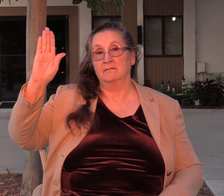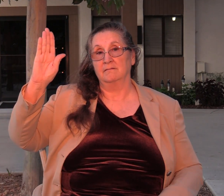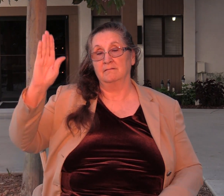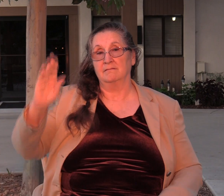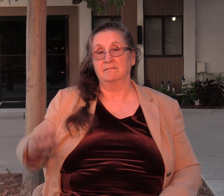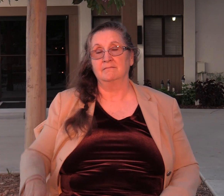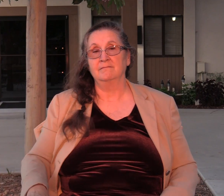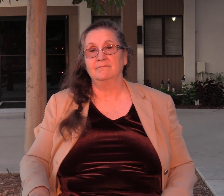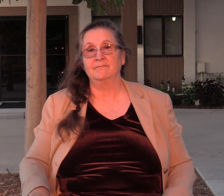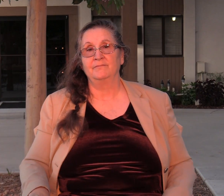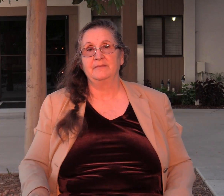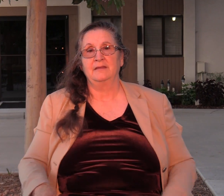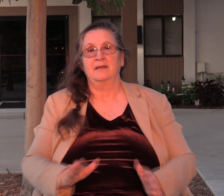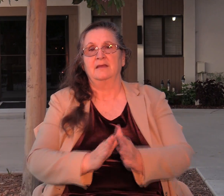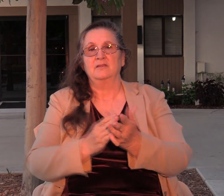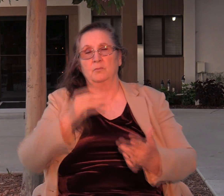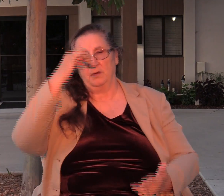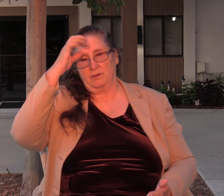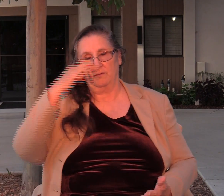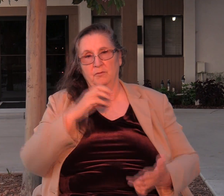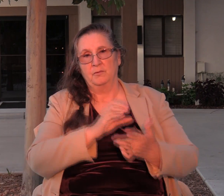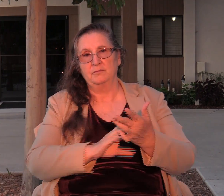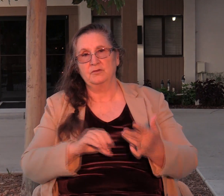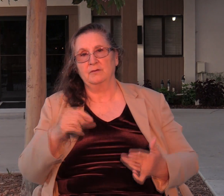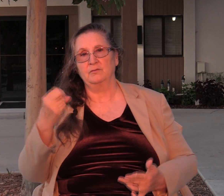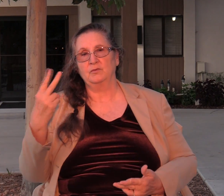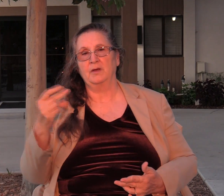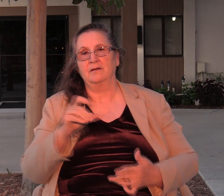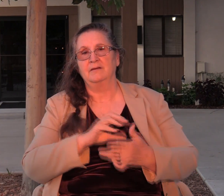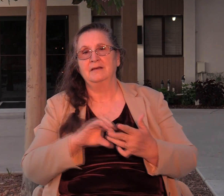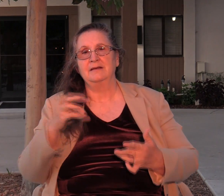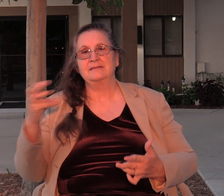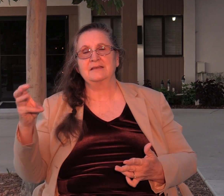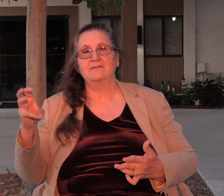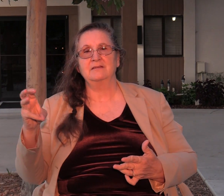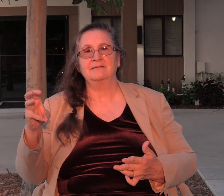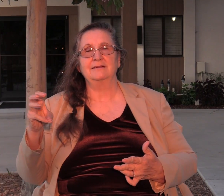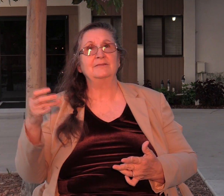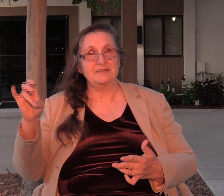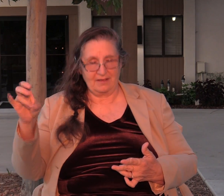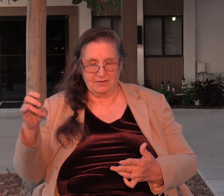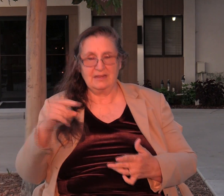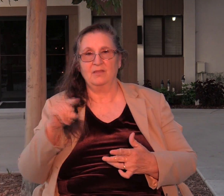in the book of Romans chapter 12 verses 17 through 19 the apostle Paul tells us this